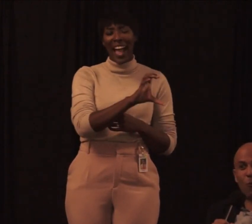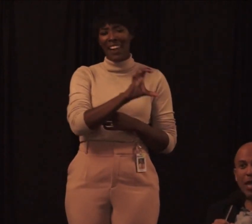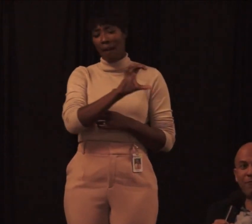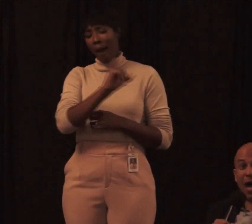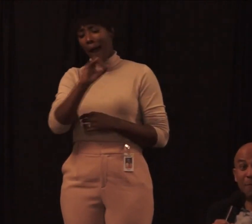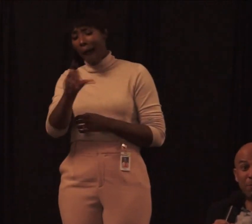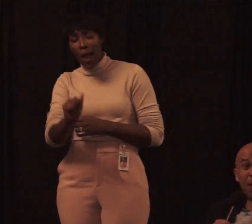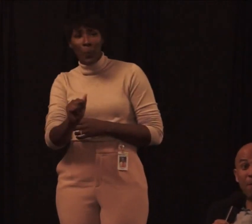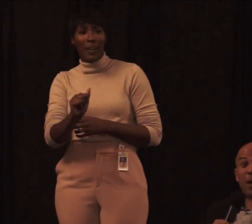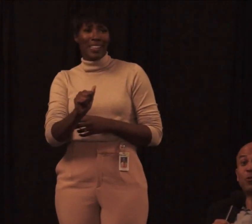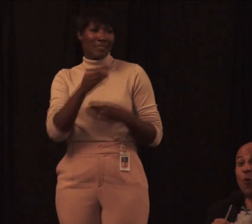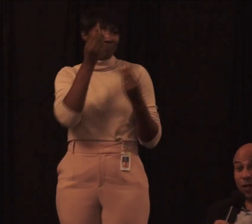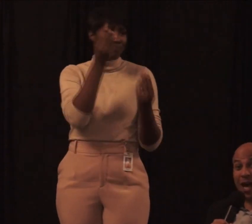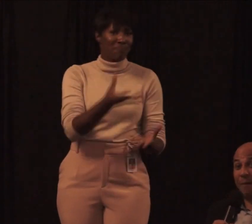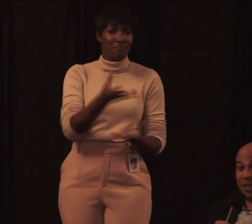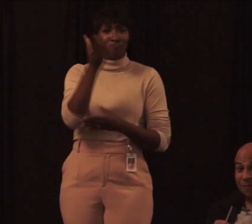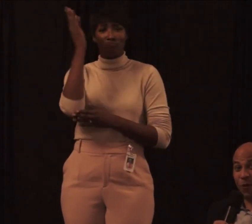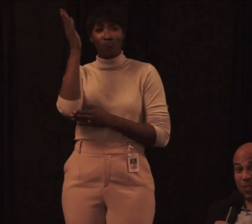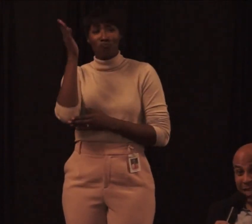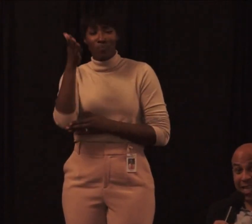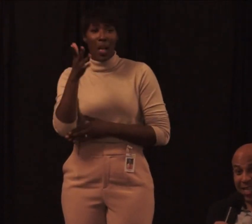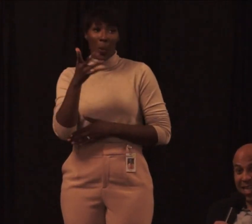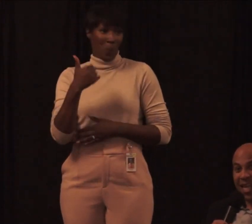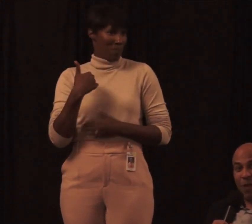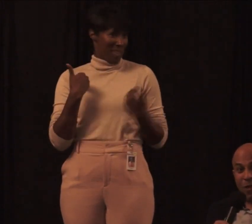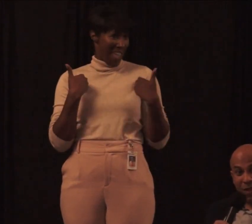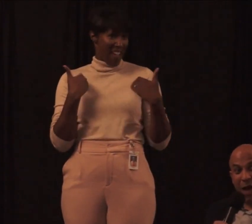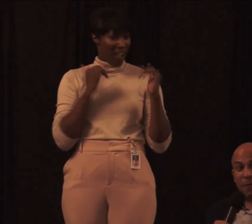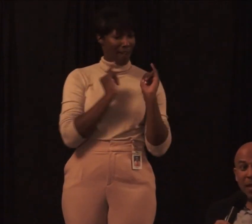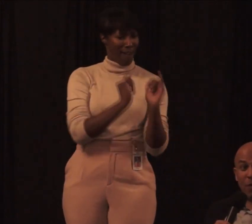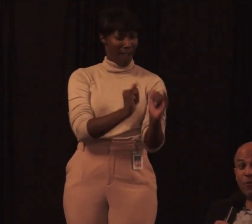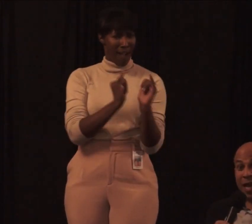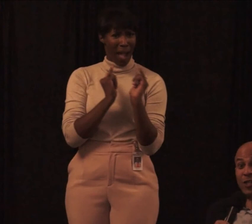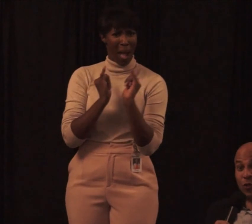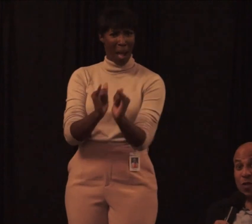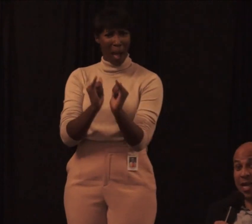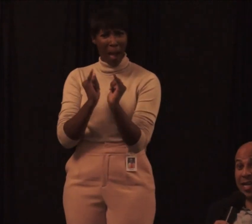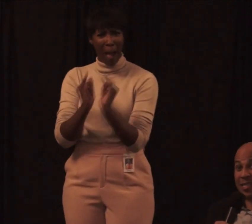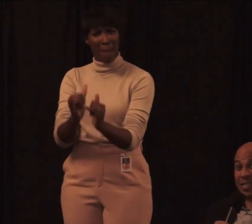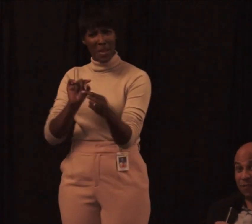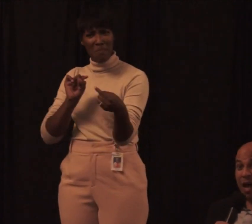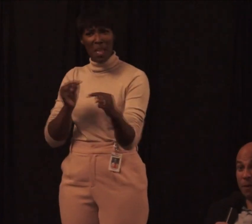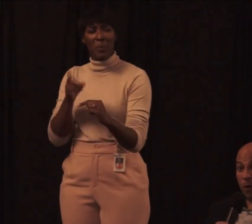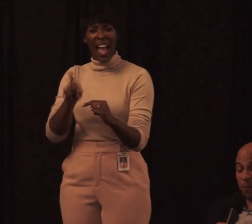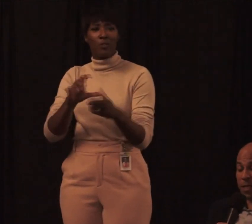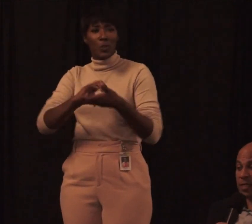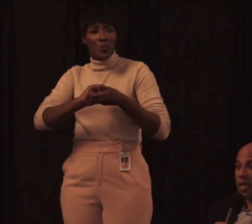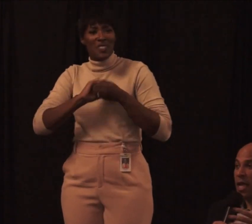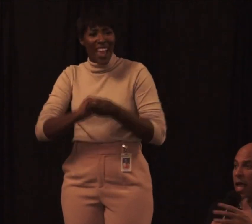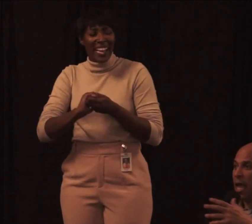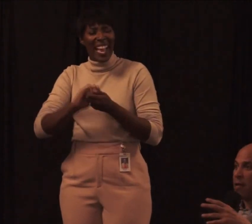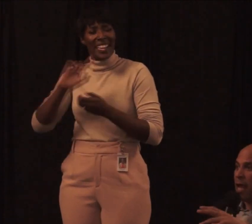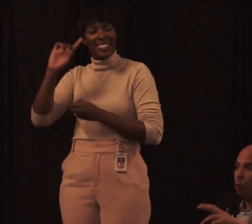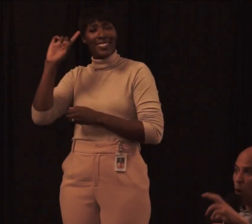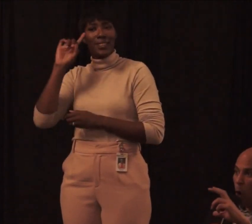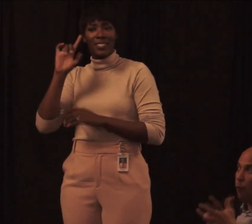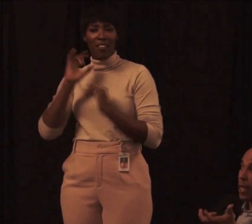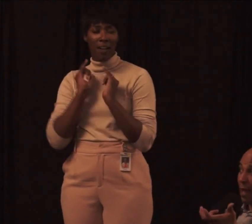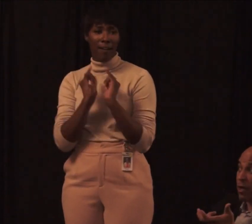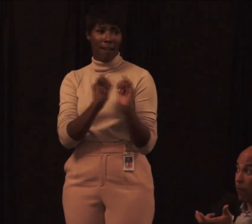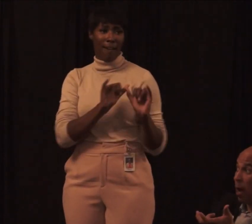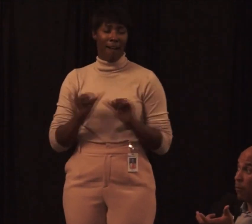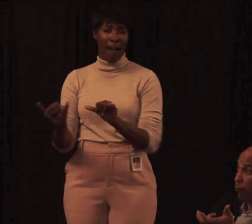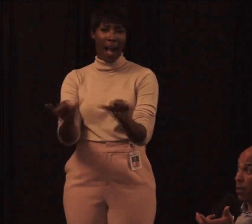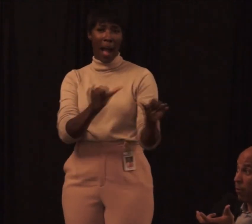about the fact that we have common, much more in common than folks think, and we have common pain. We've got to unite in a sense of common purpose. And we're